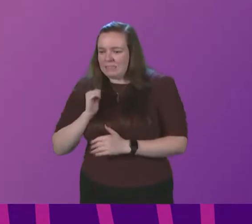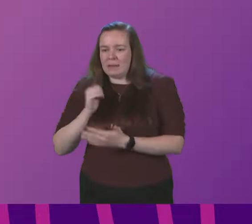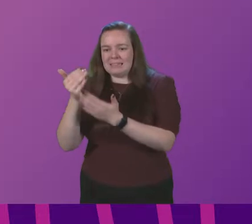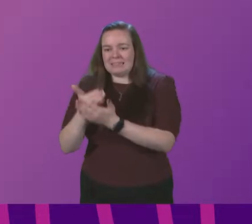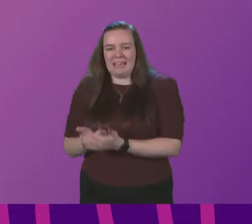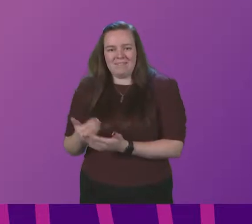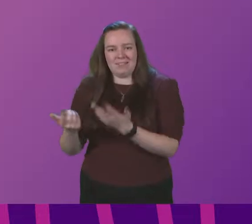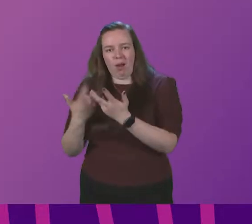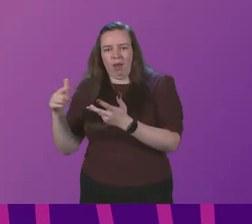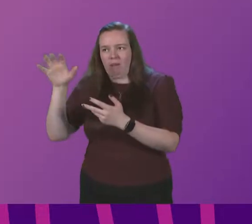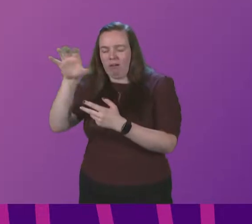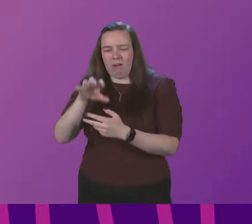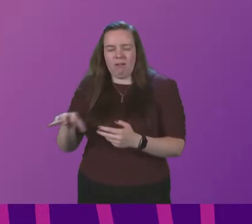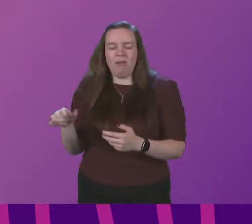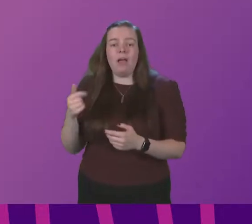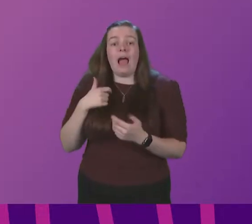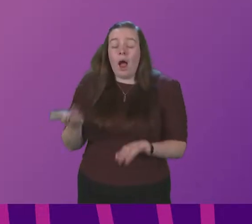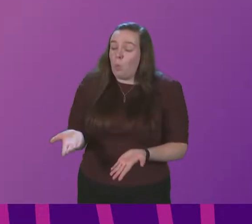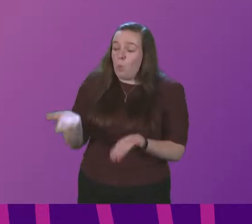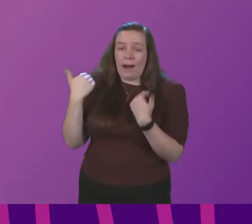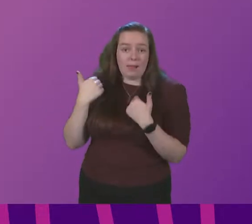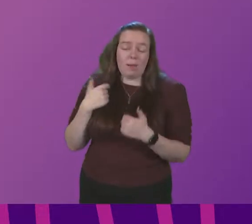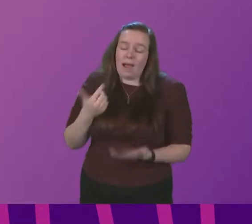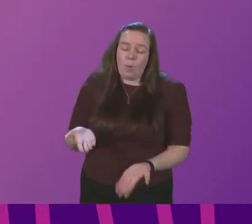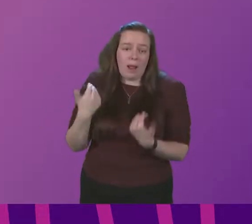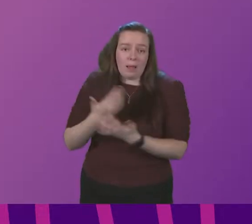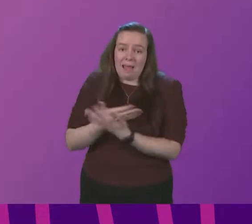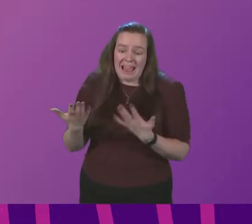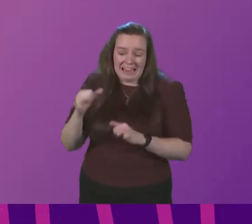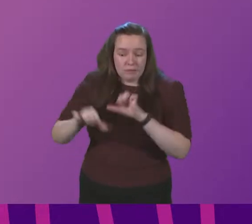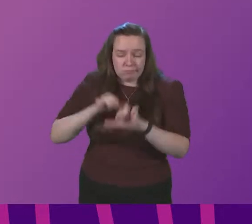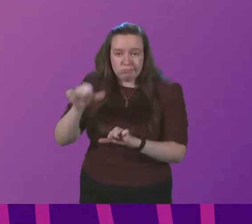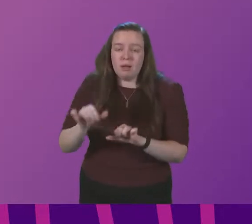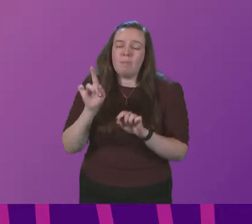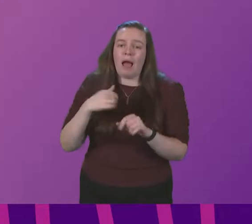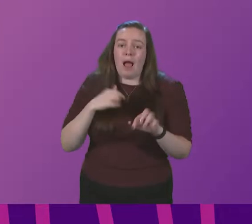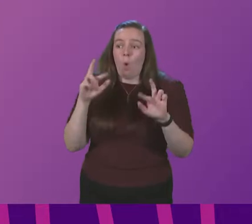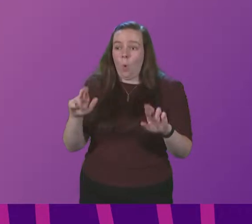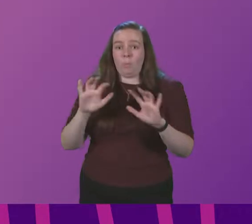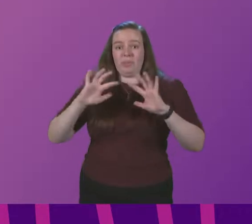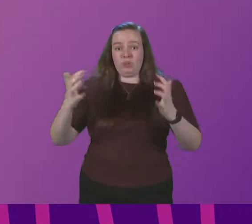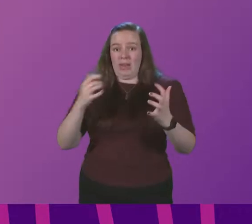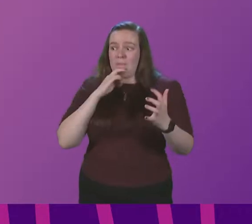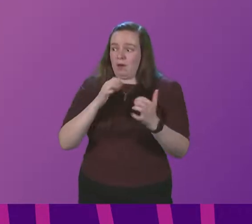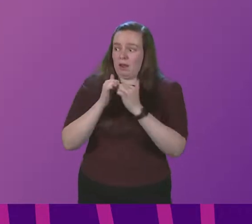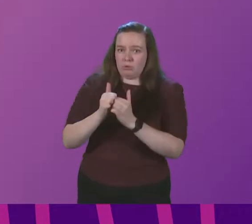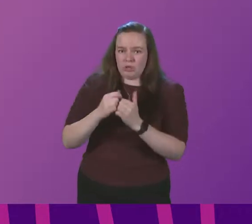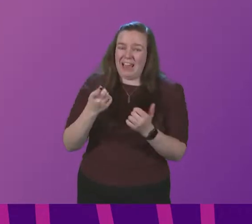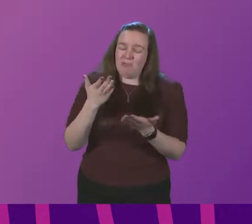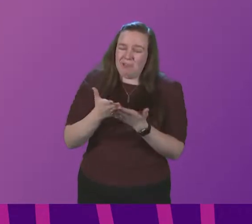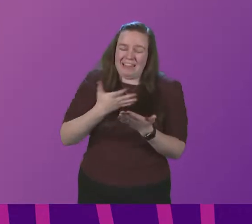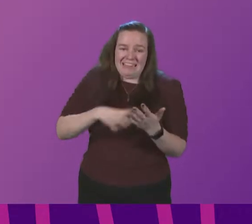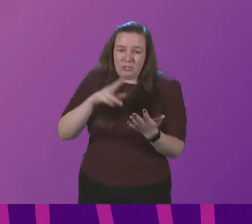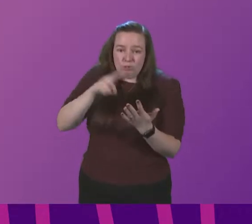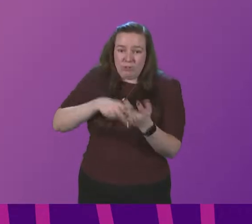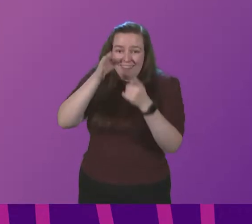elsewhere I welcome it I welcome any movement on this but I hope the Chamber will appreciate that I really do need to see the detail before